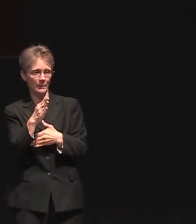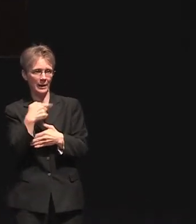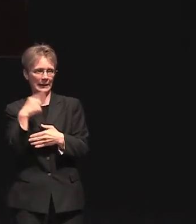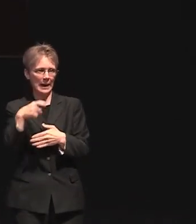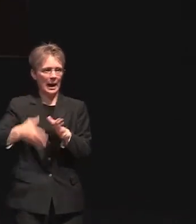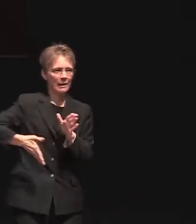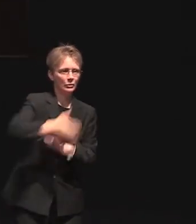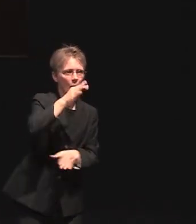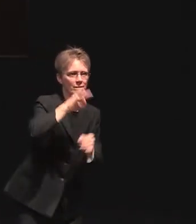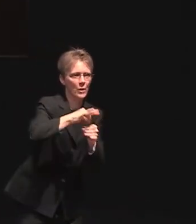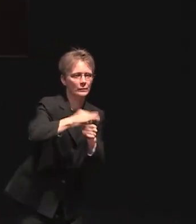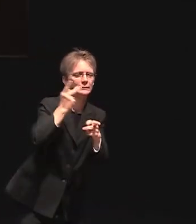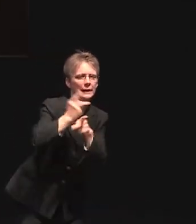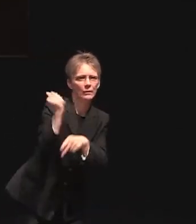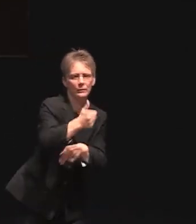to go vote take care